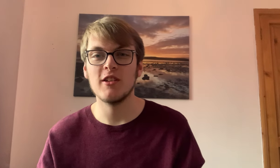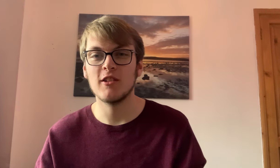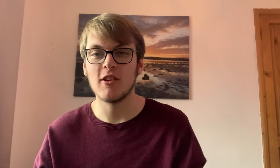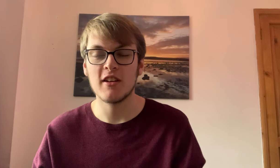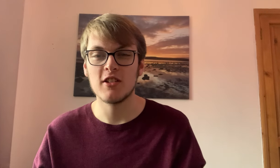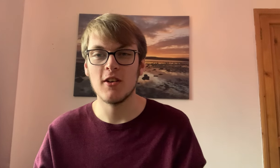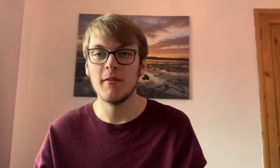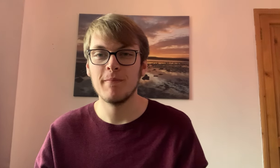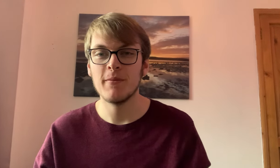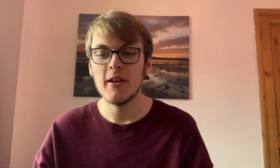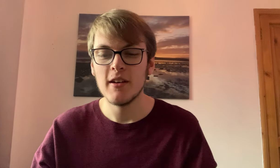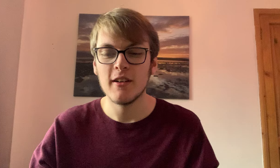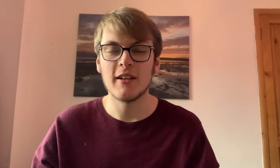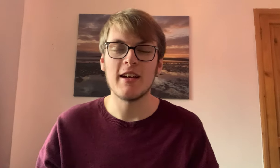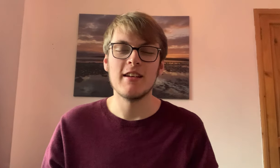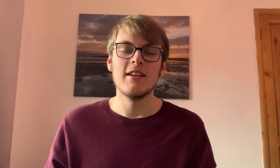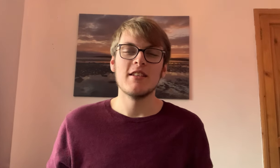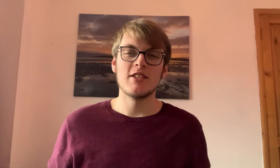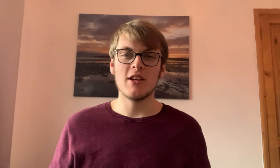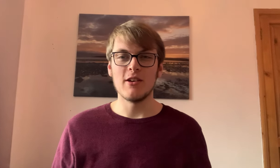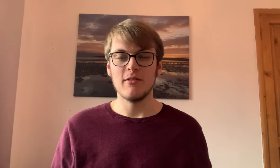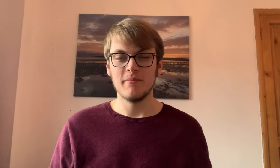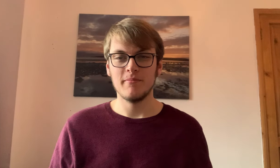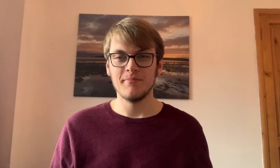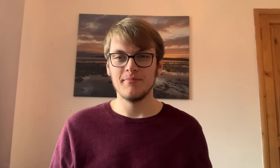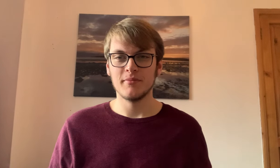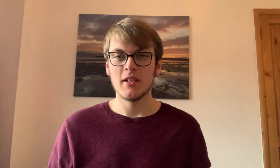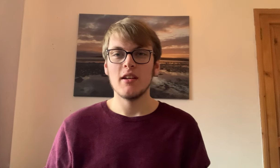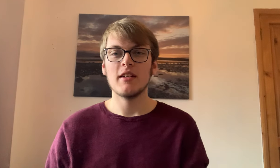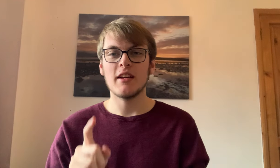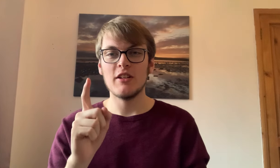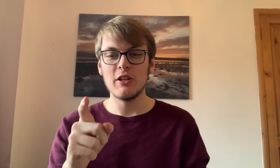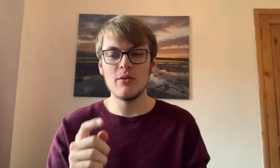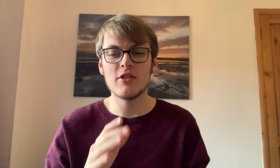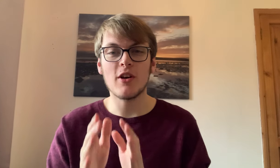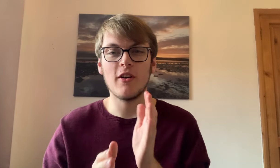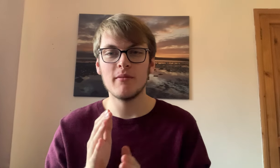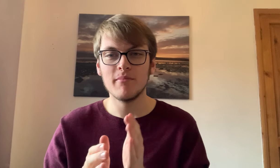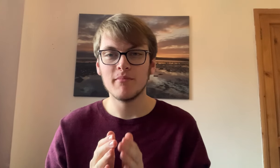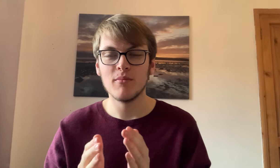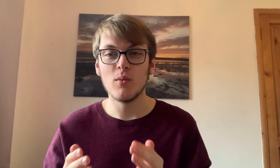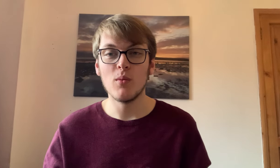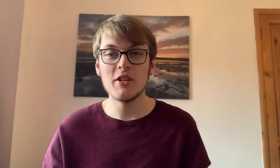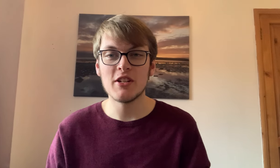you the correct sign. Okay, so can you sign wizard?